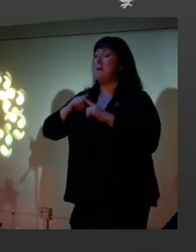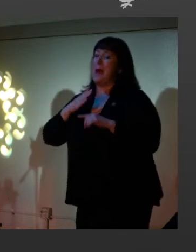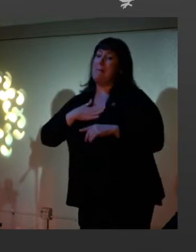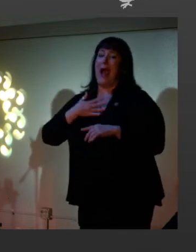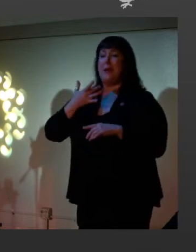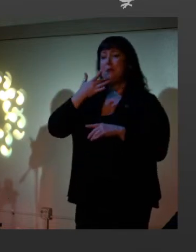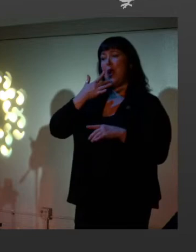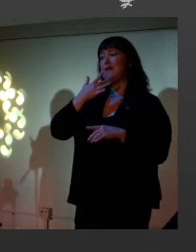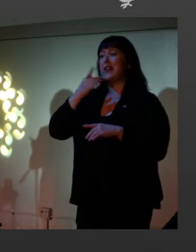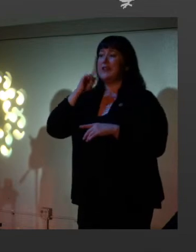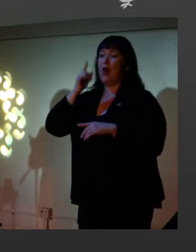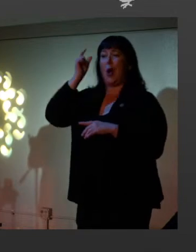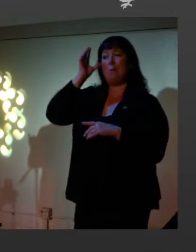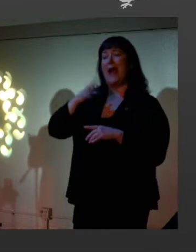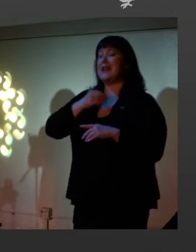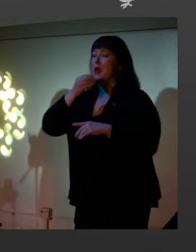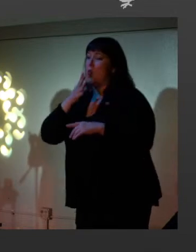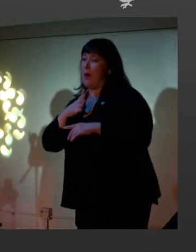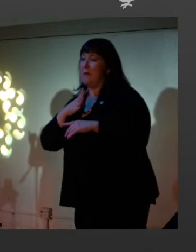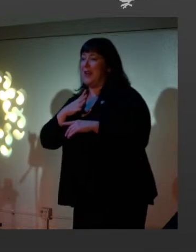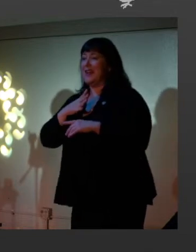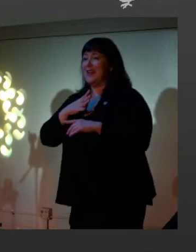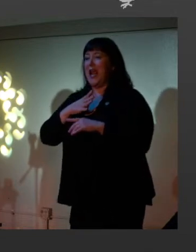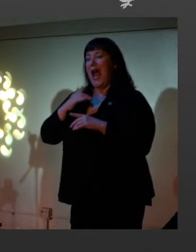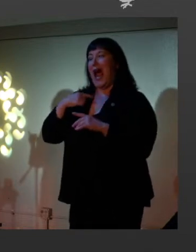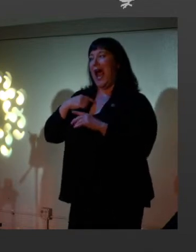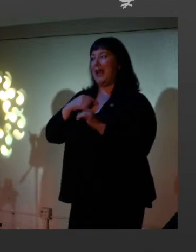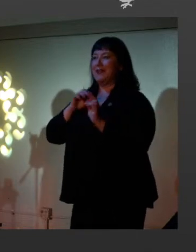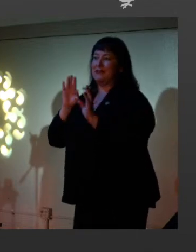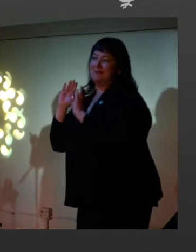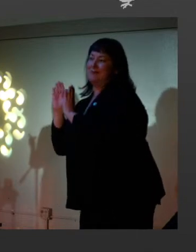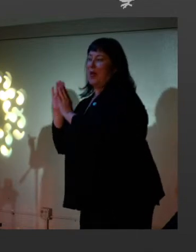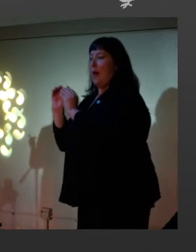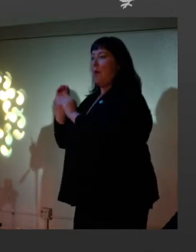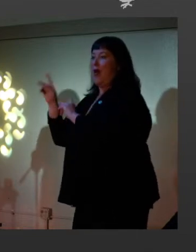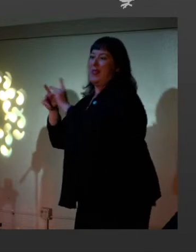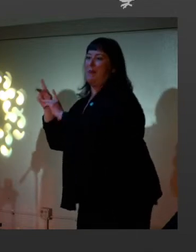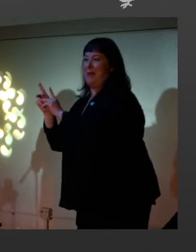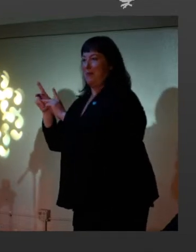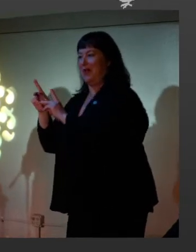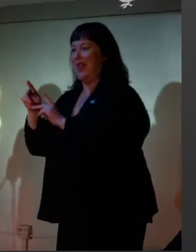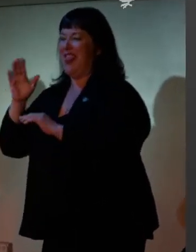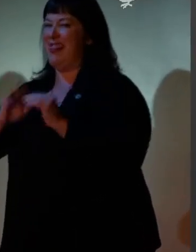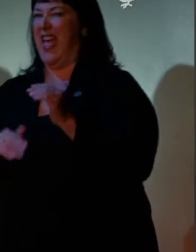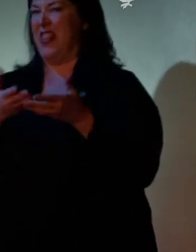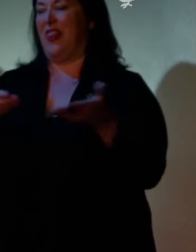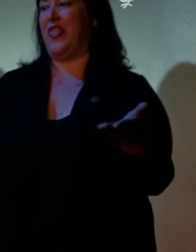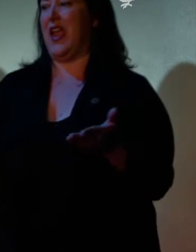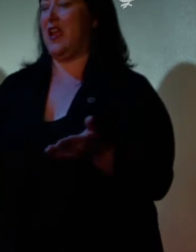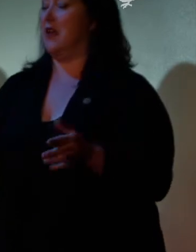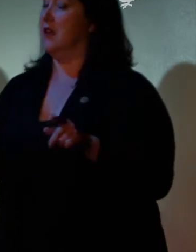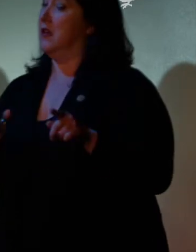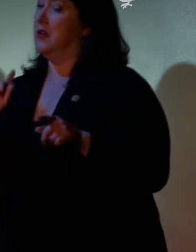women always inclined me to attend more to the company than the site. Sick burn on the nerds there, Jane. Sick burn.